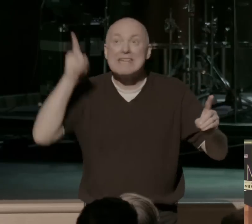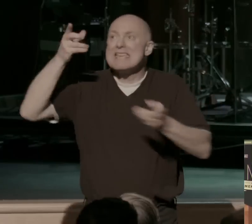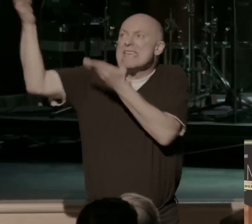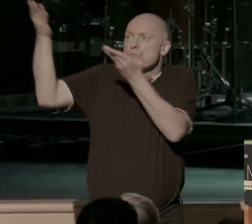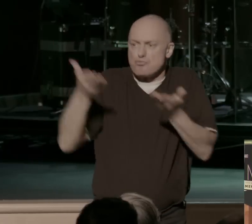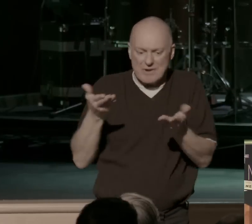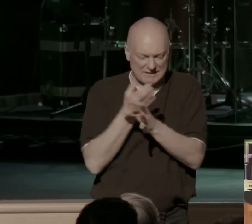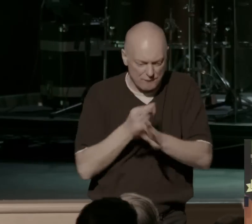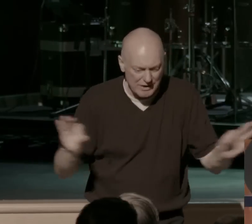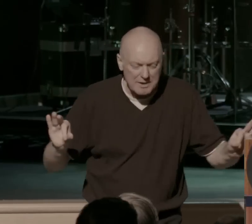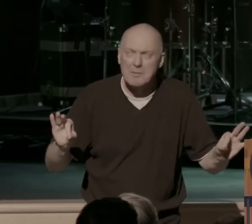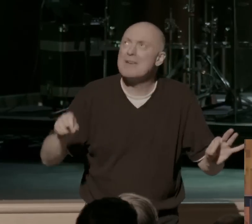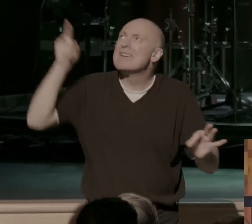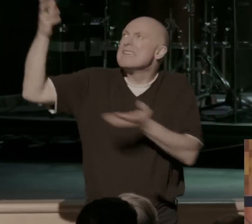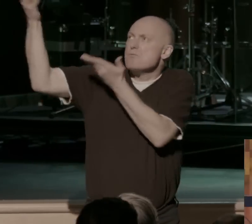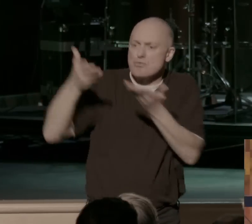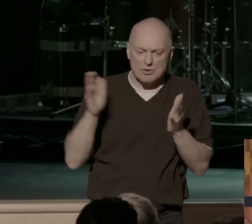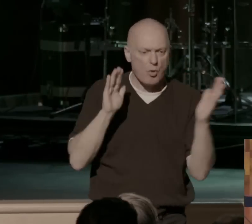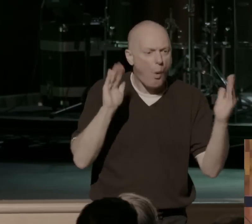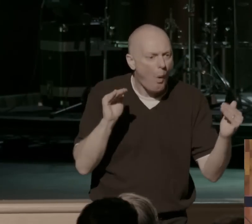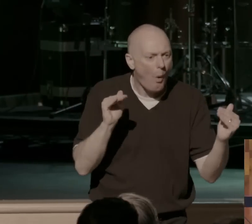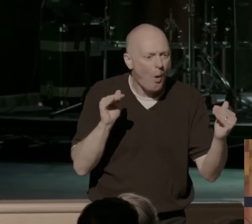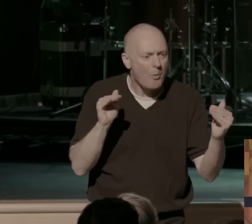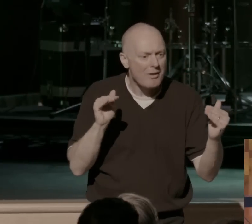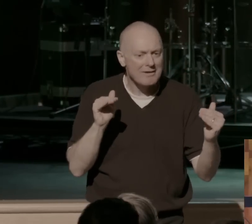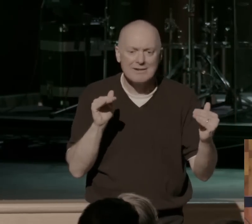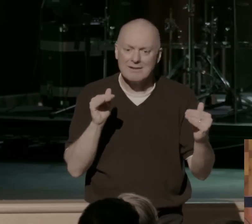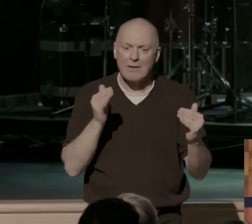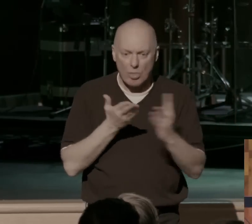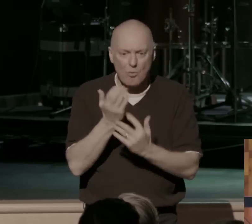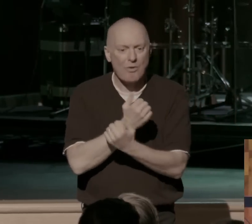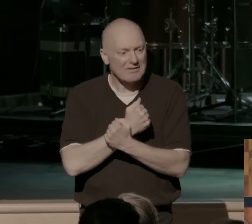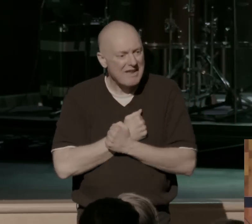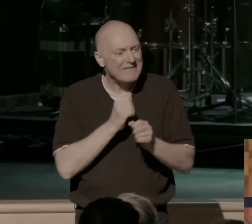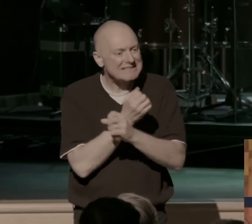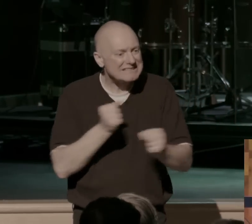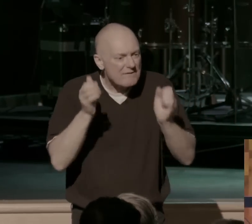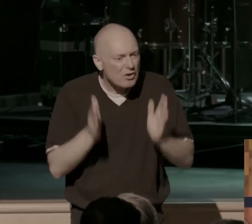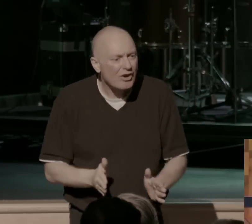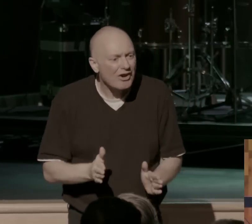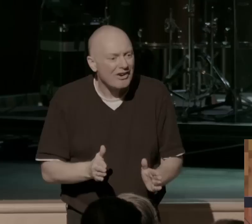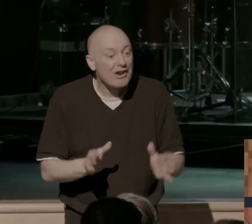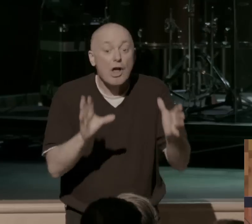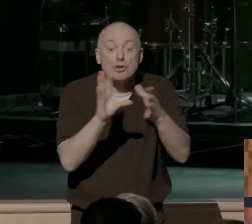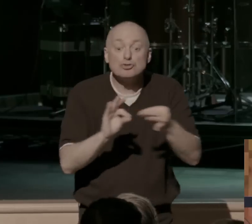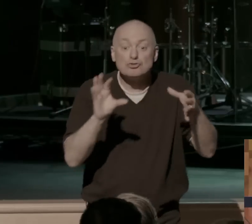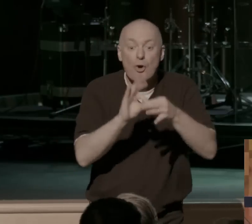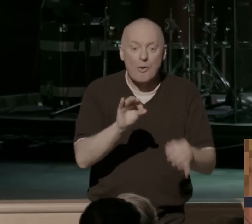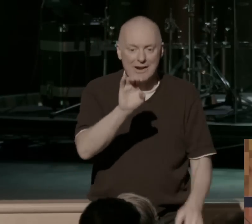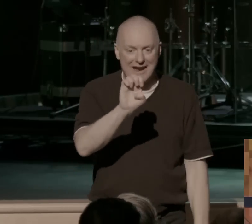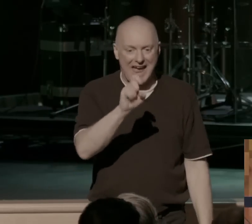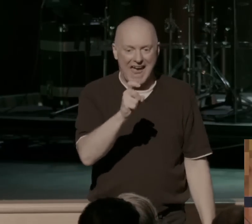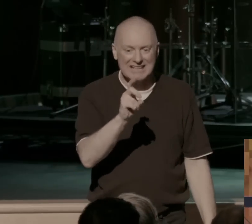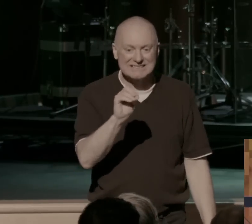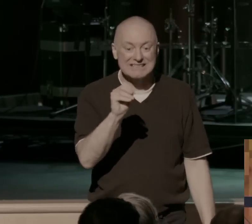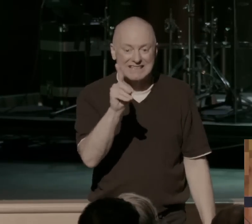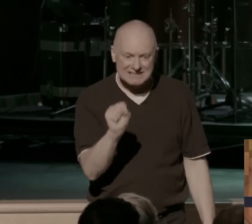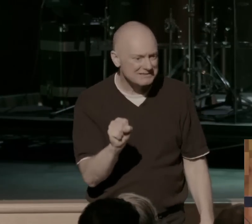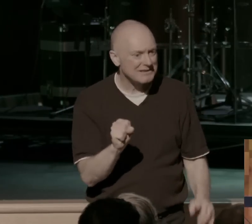the one who brings hope, as the loving Savior. In the story of the Exodus, it's the amazing story of freedom